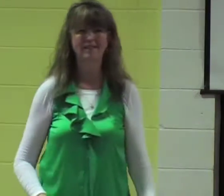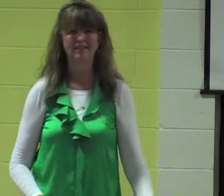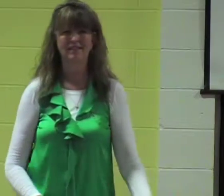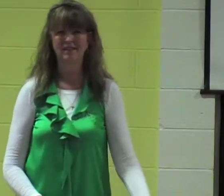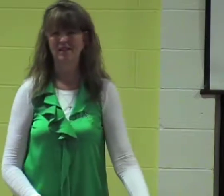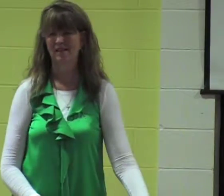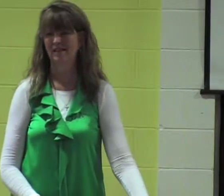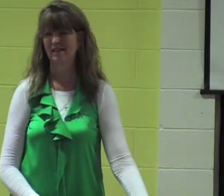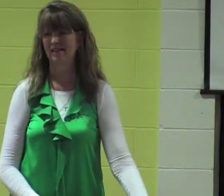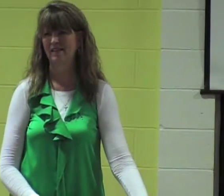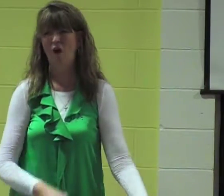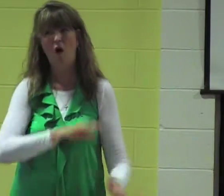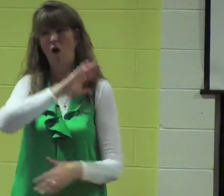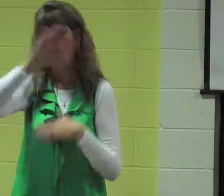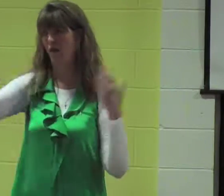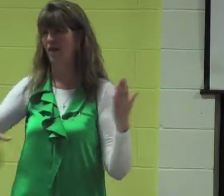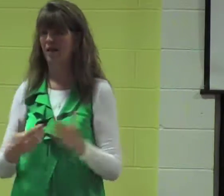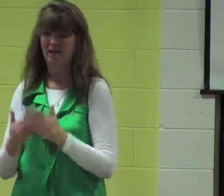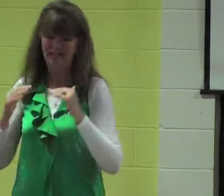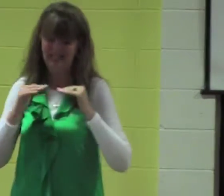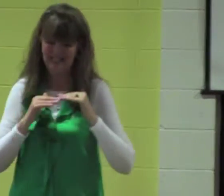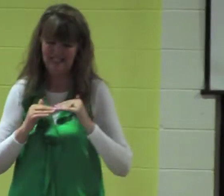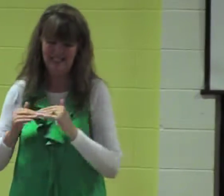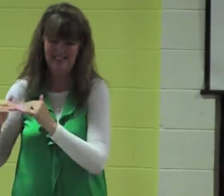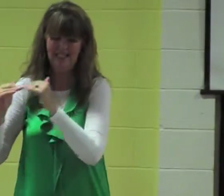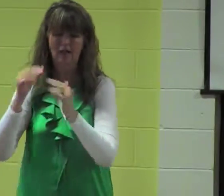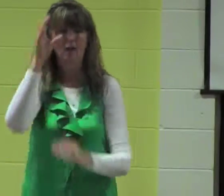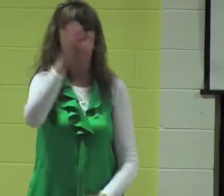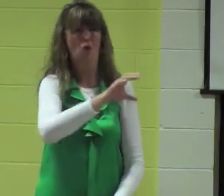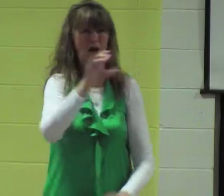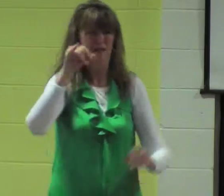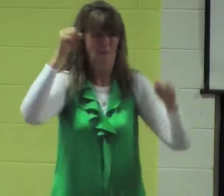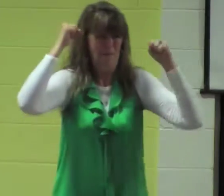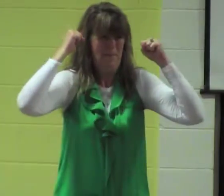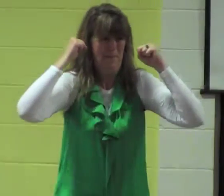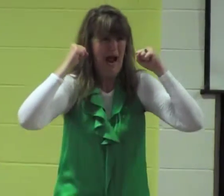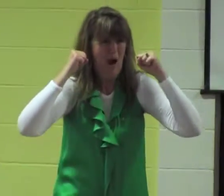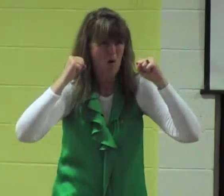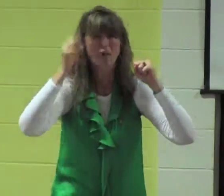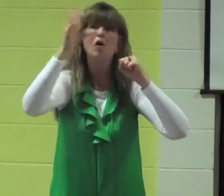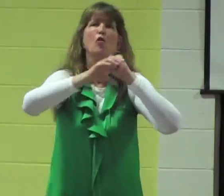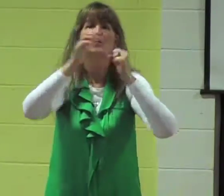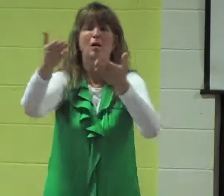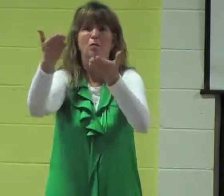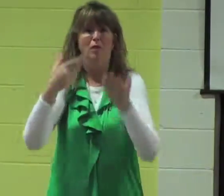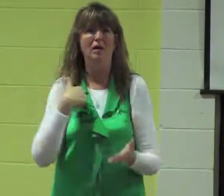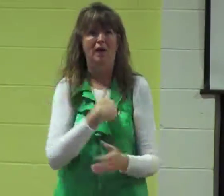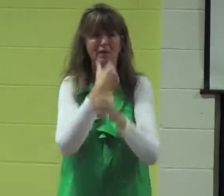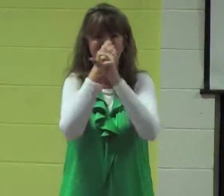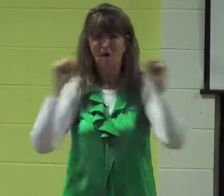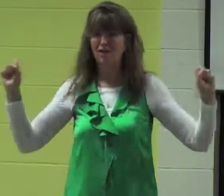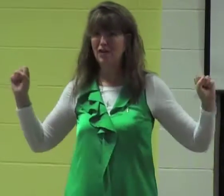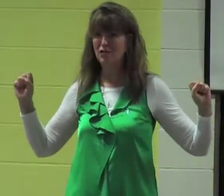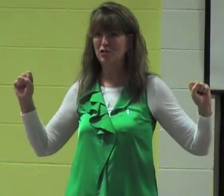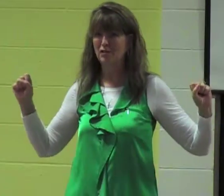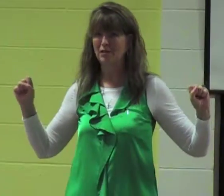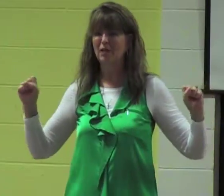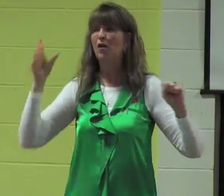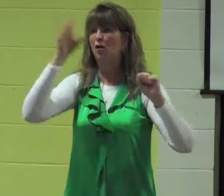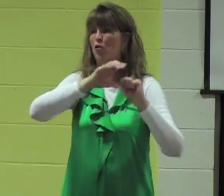God accepted all the people that society had rejected we are the same at the cross